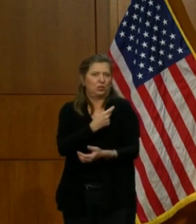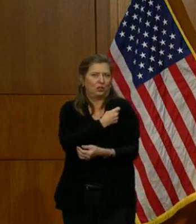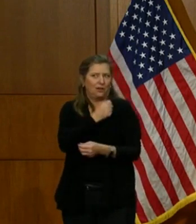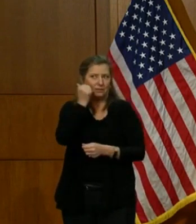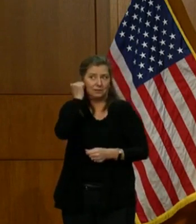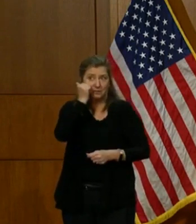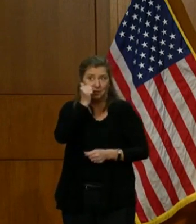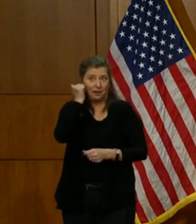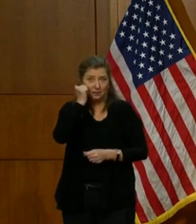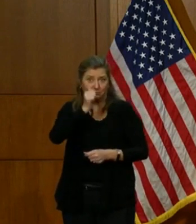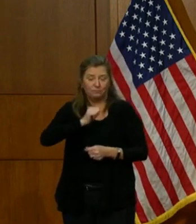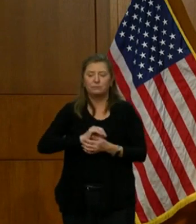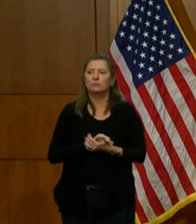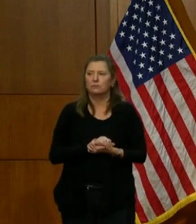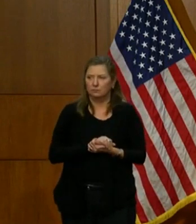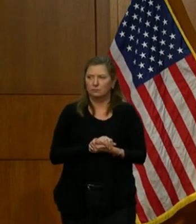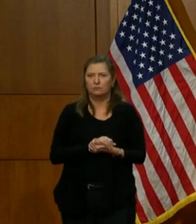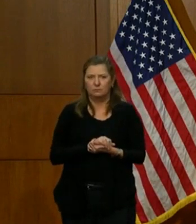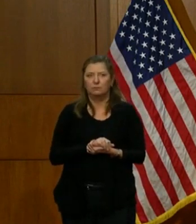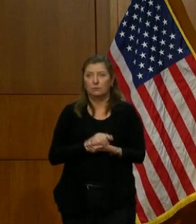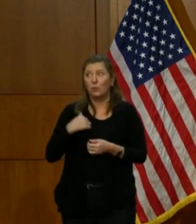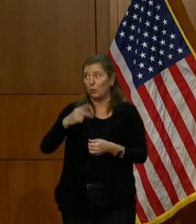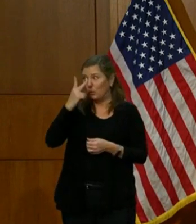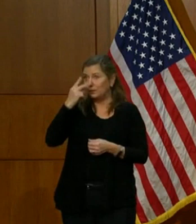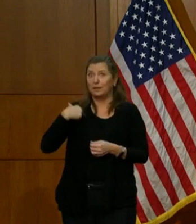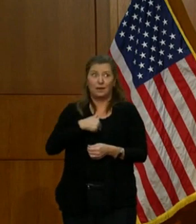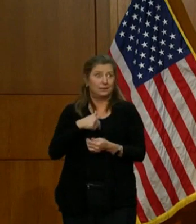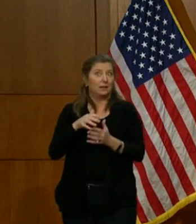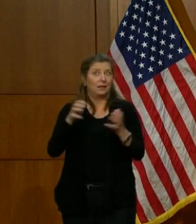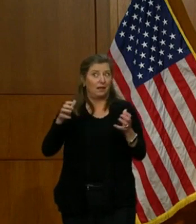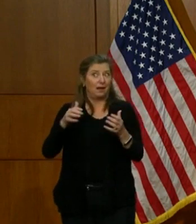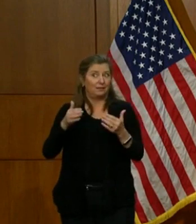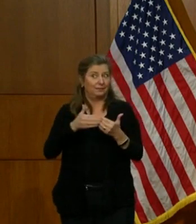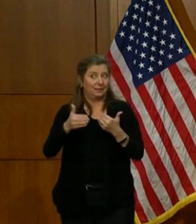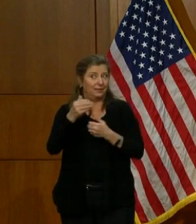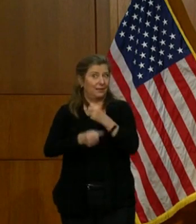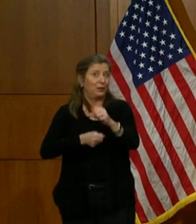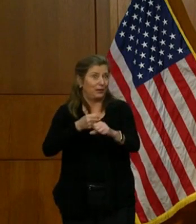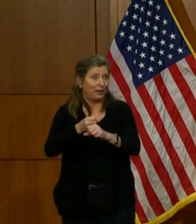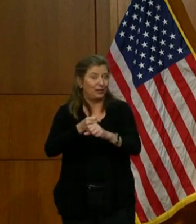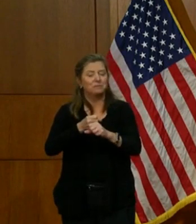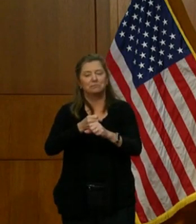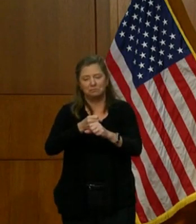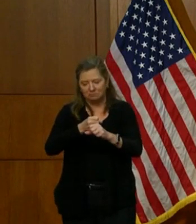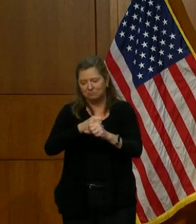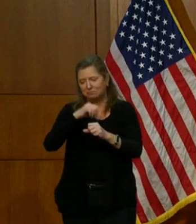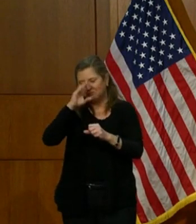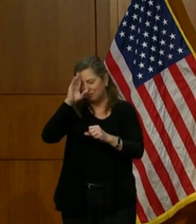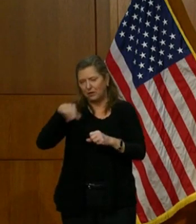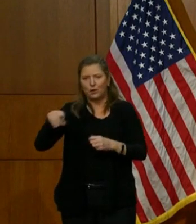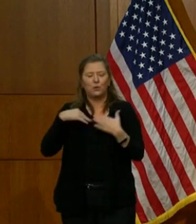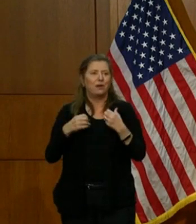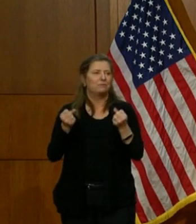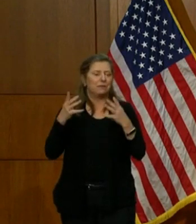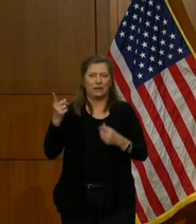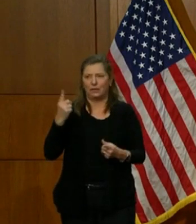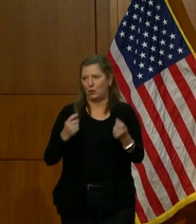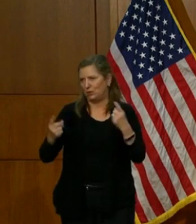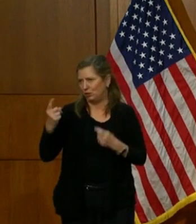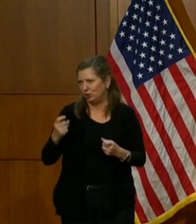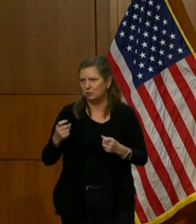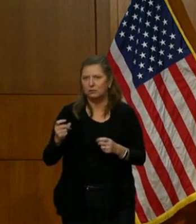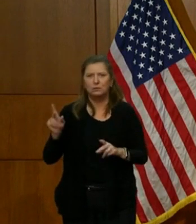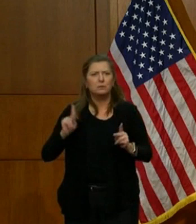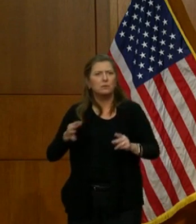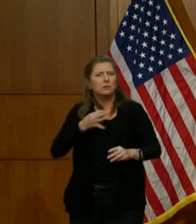a day. You're going to see a lot of us in the new year. I know you have a lot of questions. People